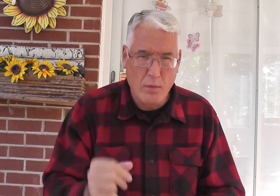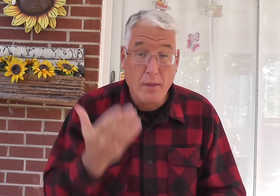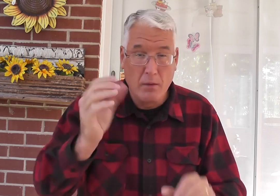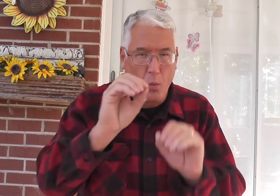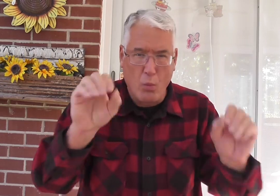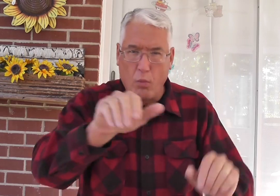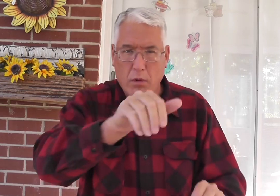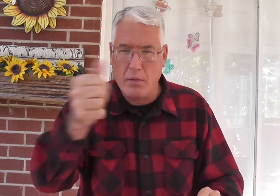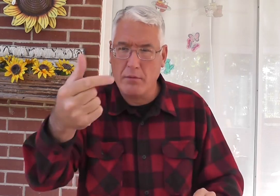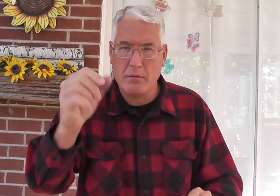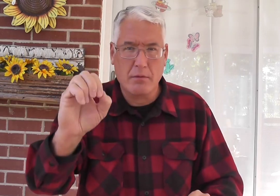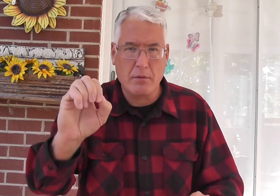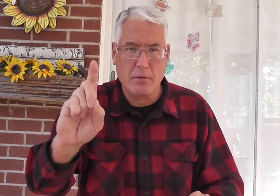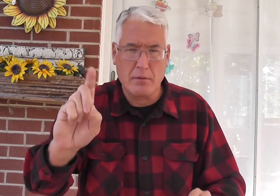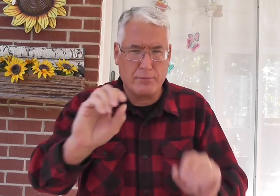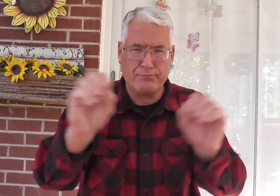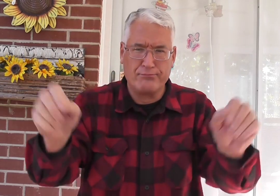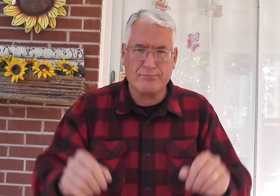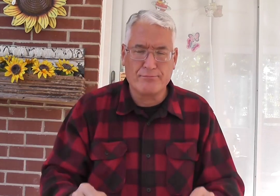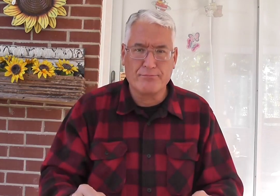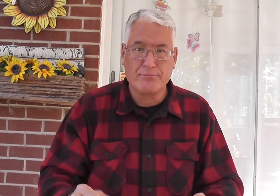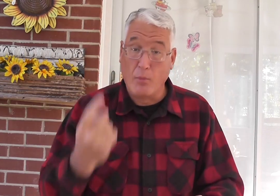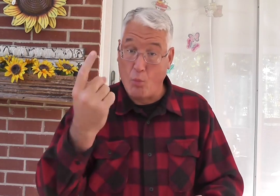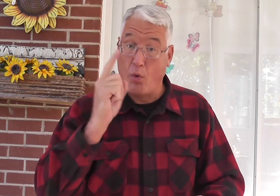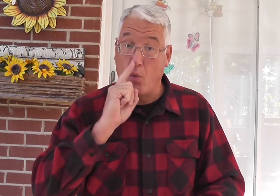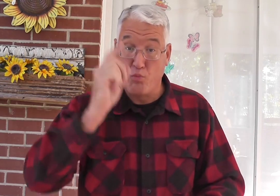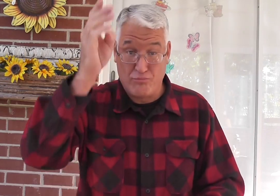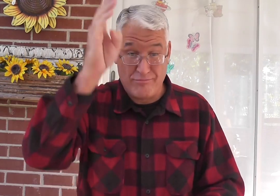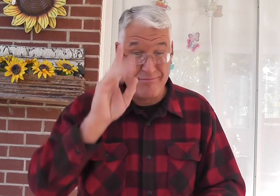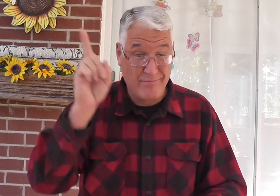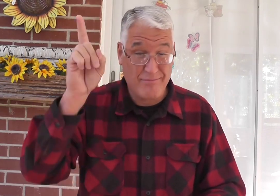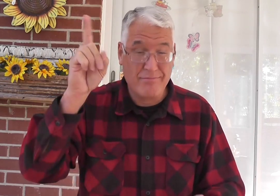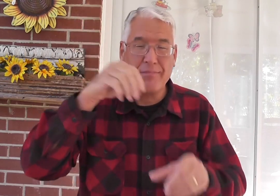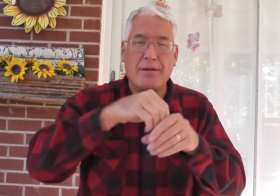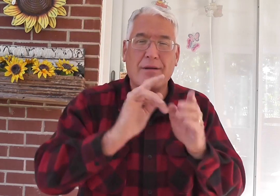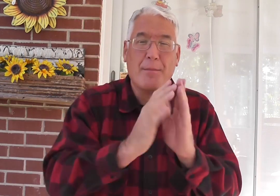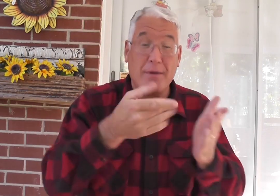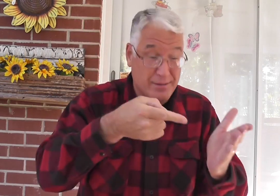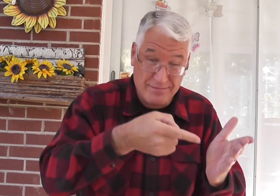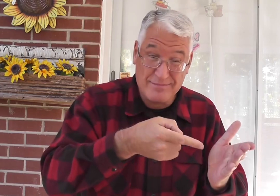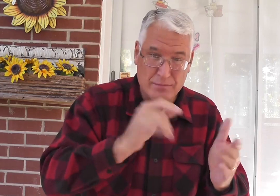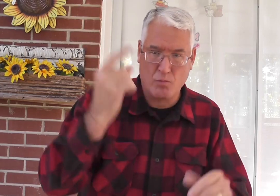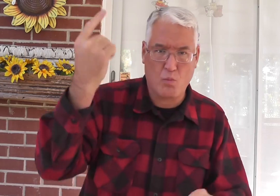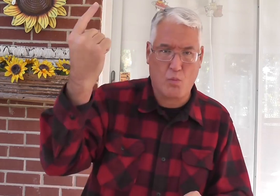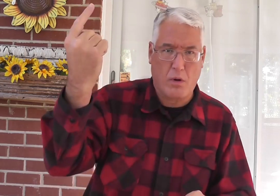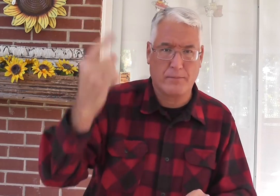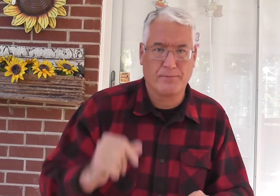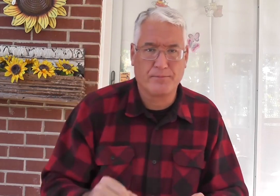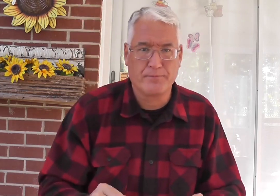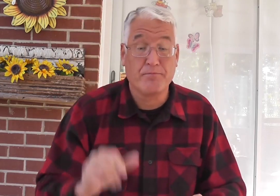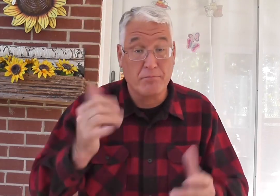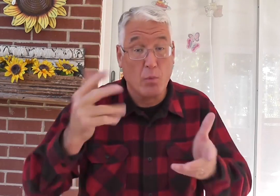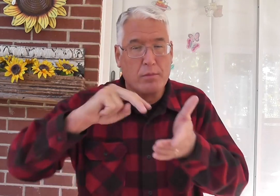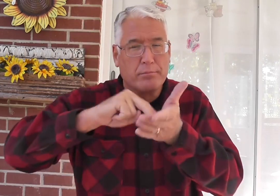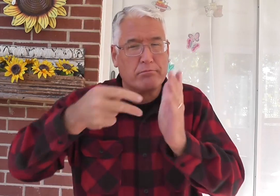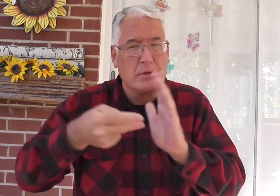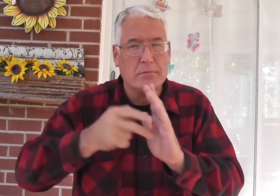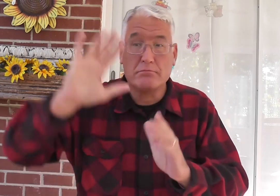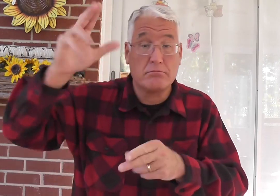No. There's no other God. No other God than the one true God we read of in the Bible. He is the